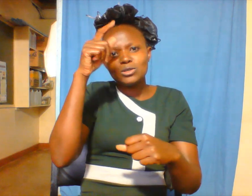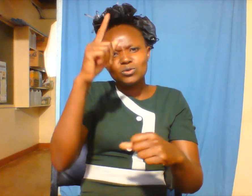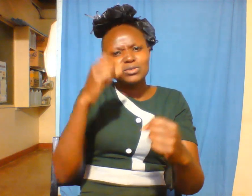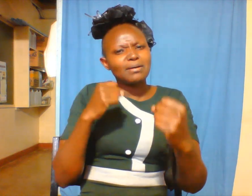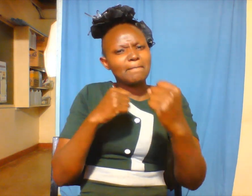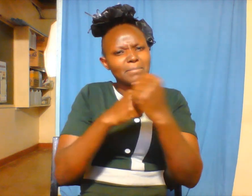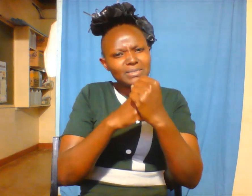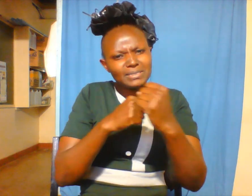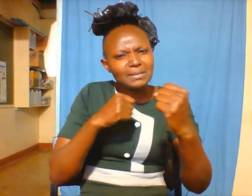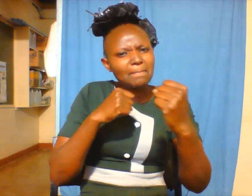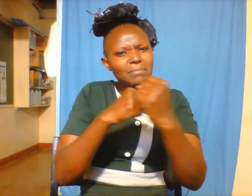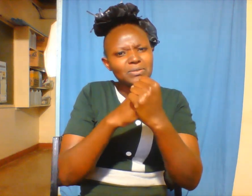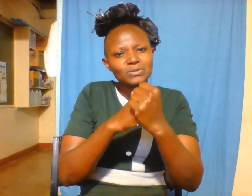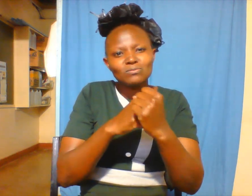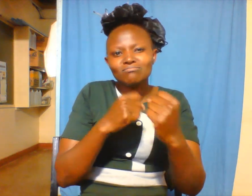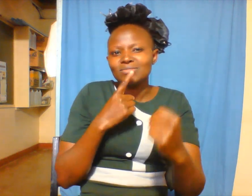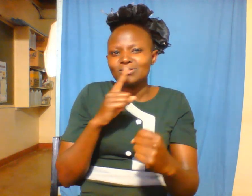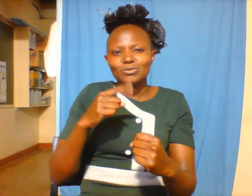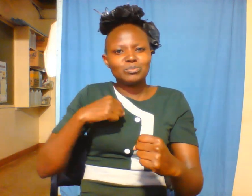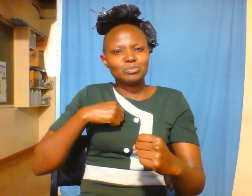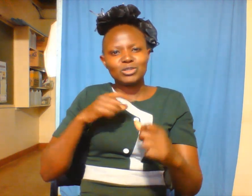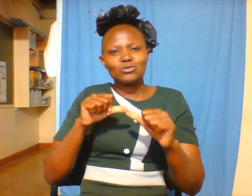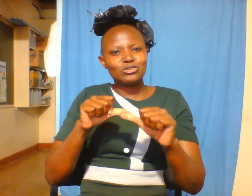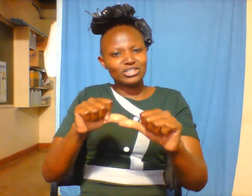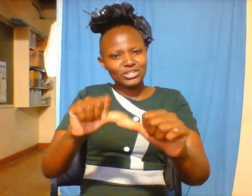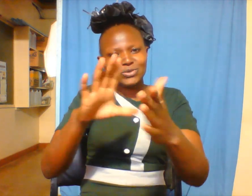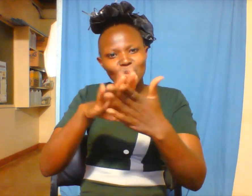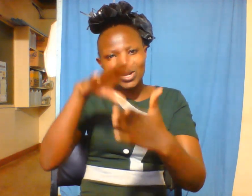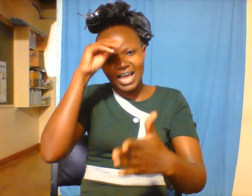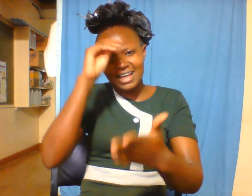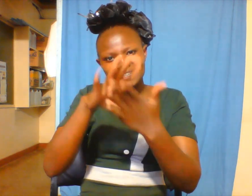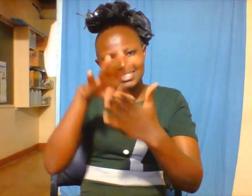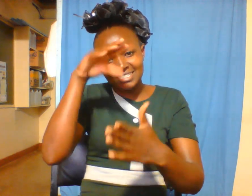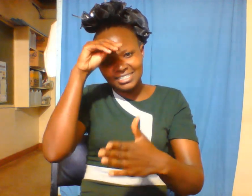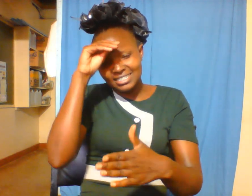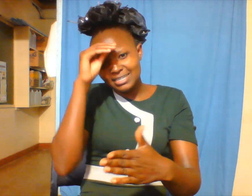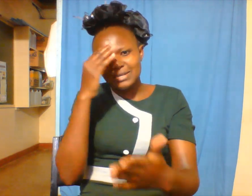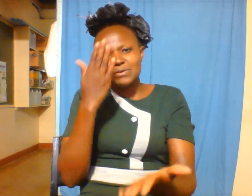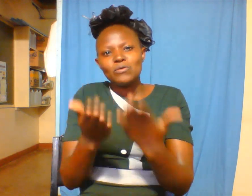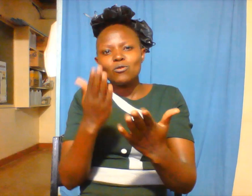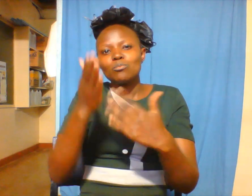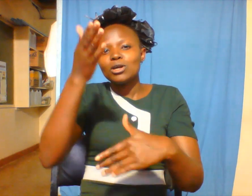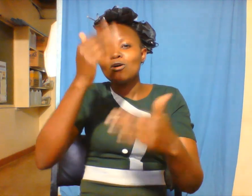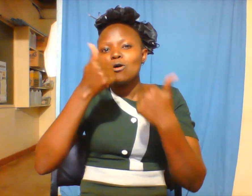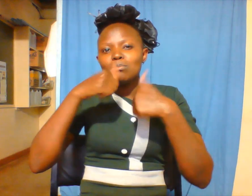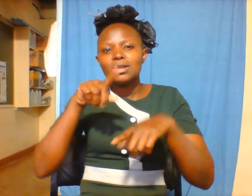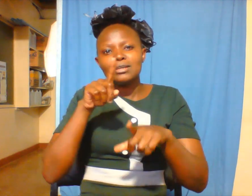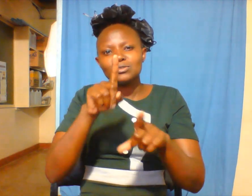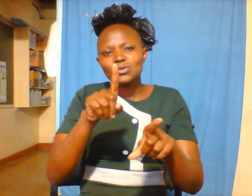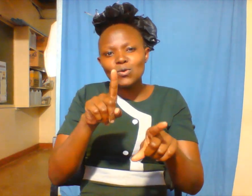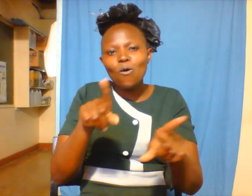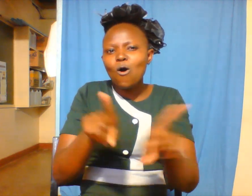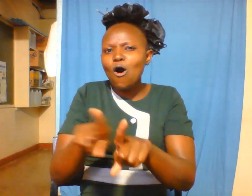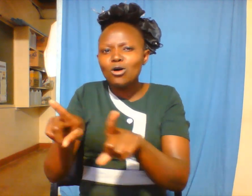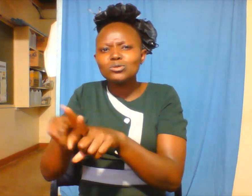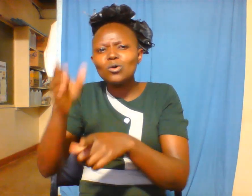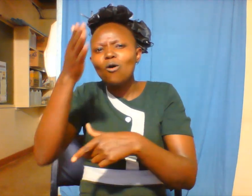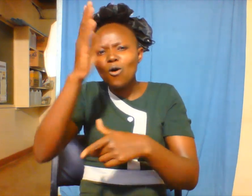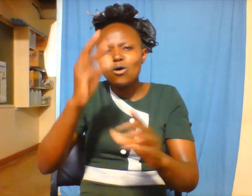so that you could continue with the learning. May God bless you and may God always provide unto you.